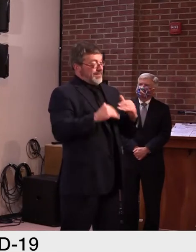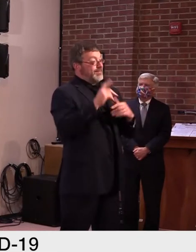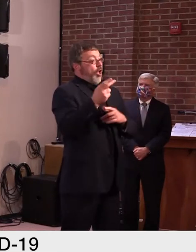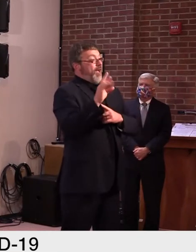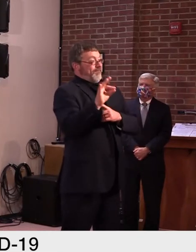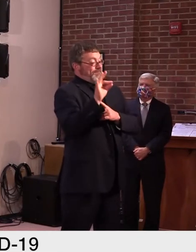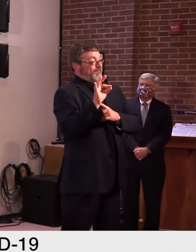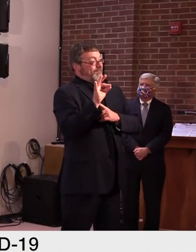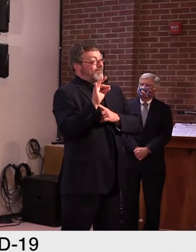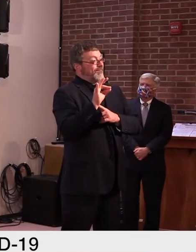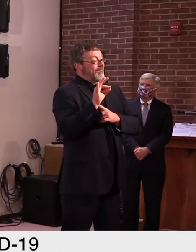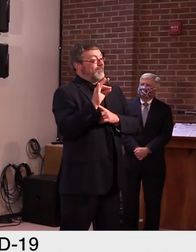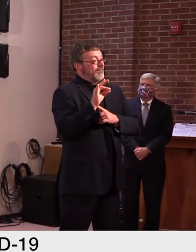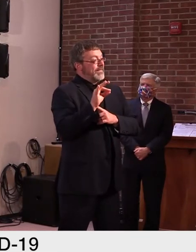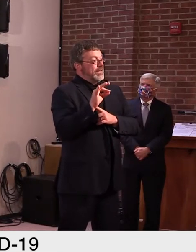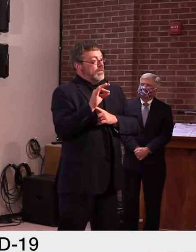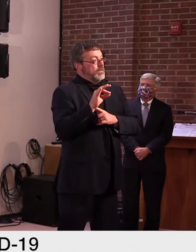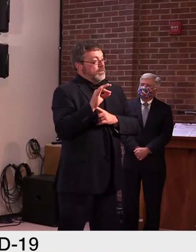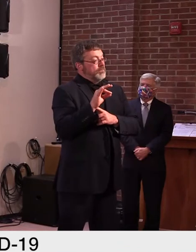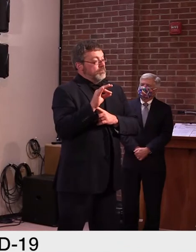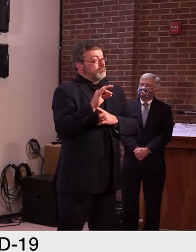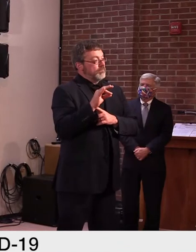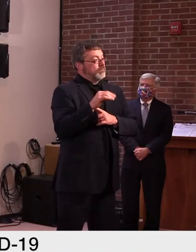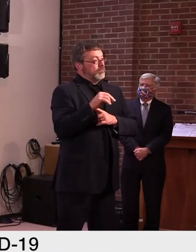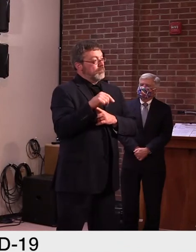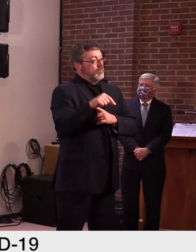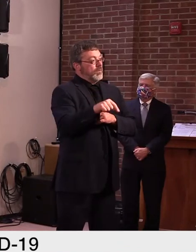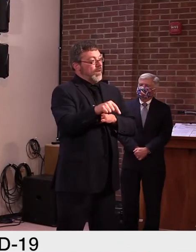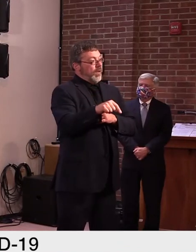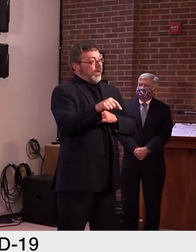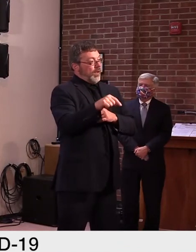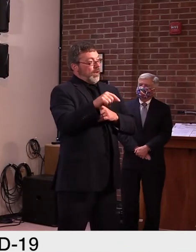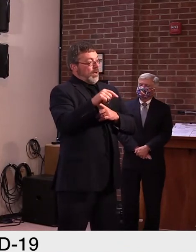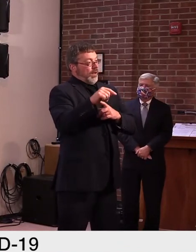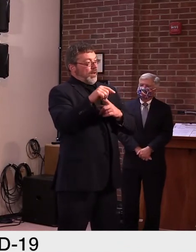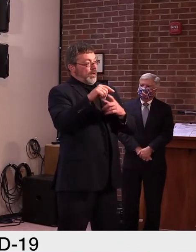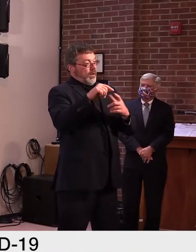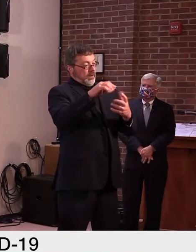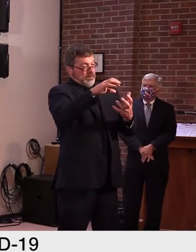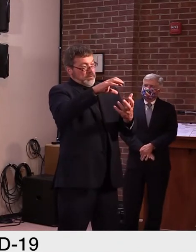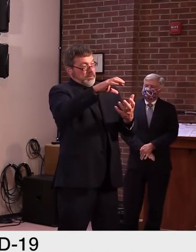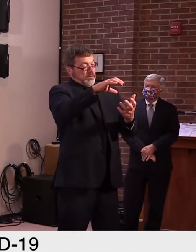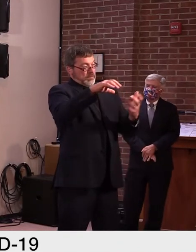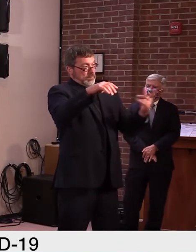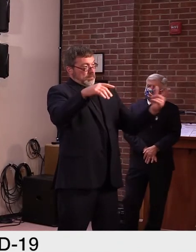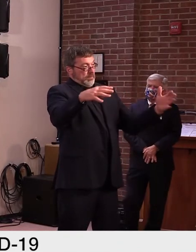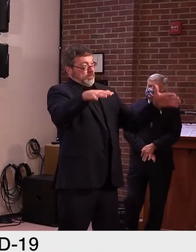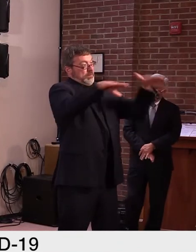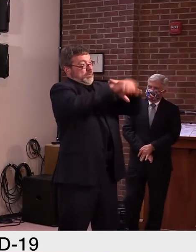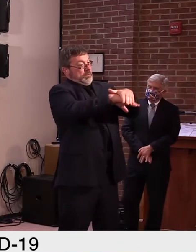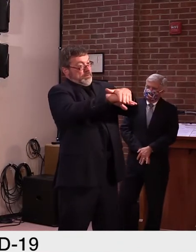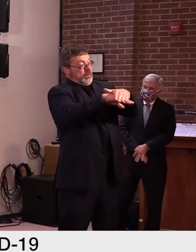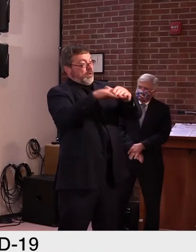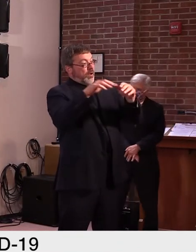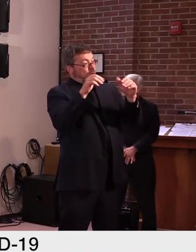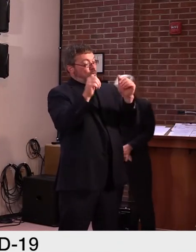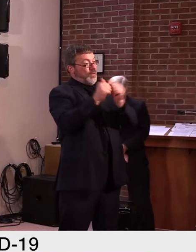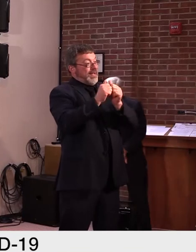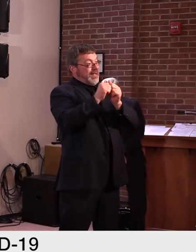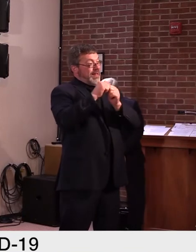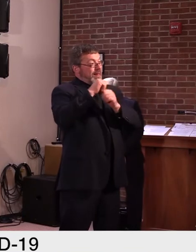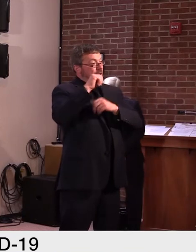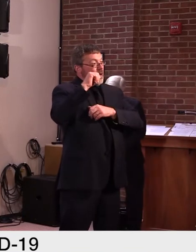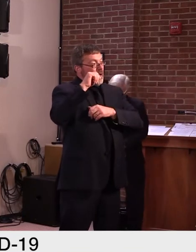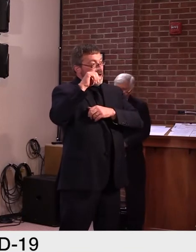confused with the branches of government that have been confused, that have been accused of the kind of wavering that you're